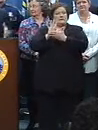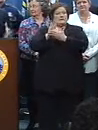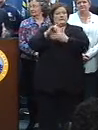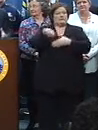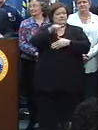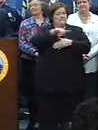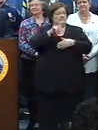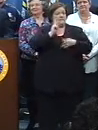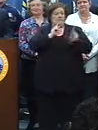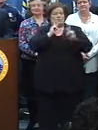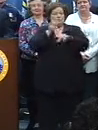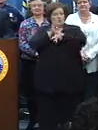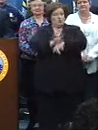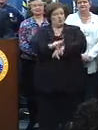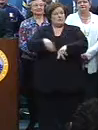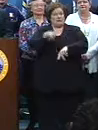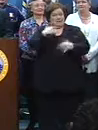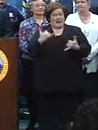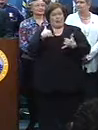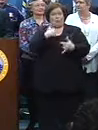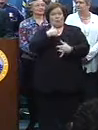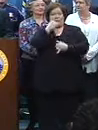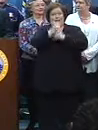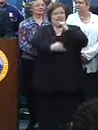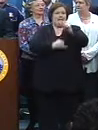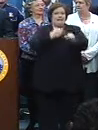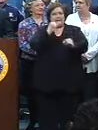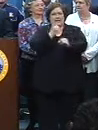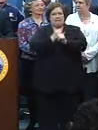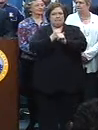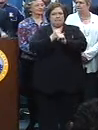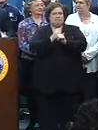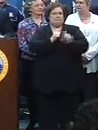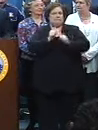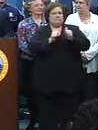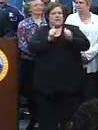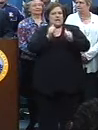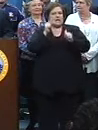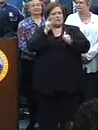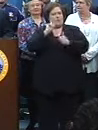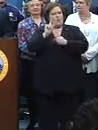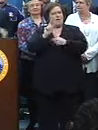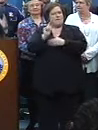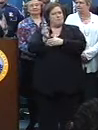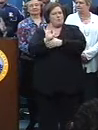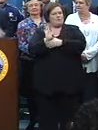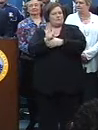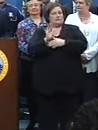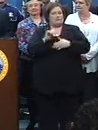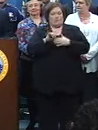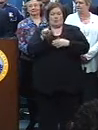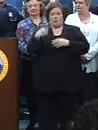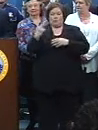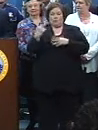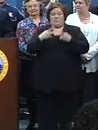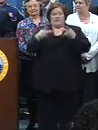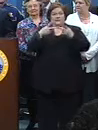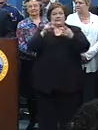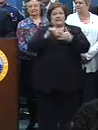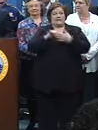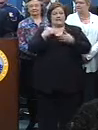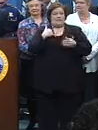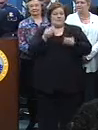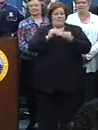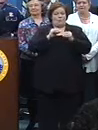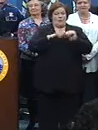because New Orleans, again, has become an international competitor in the film industry. As we stand here today, there are only two places in America that produce more